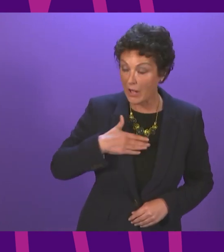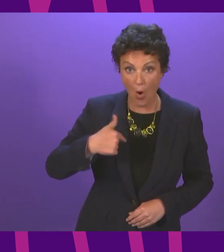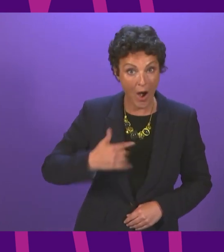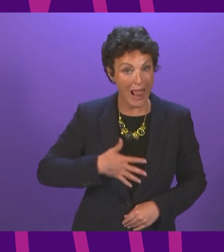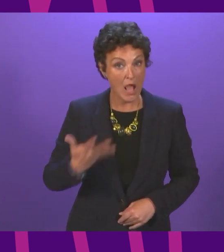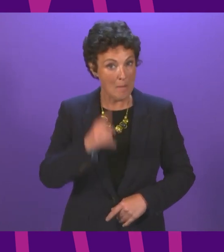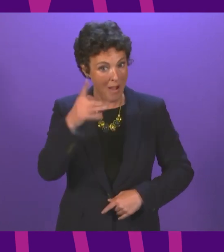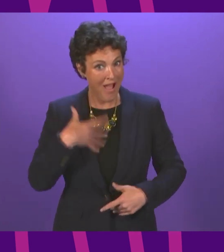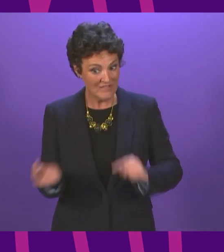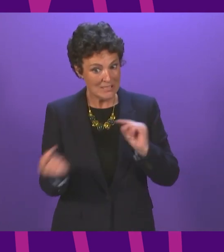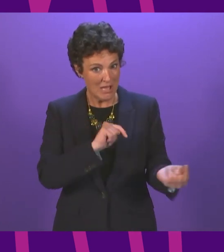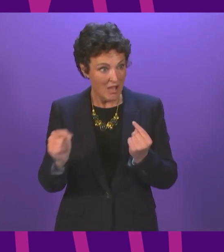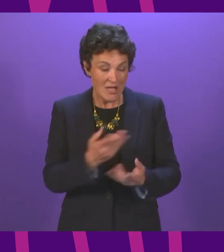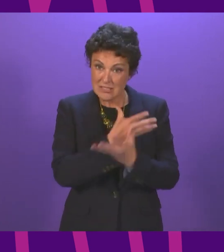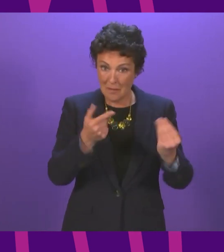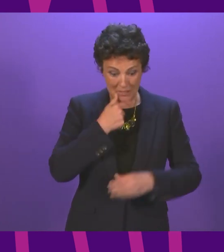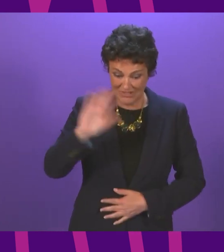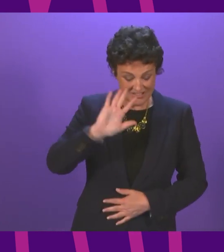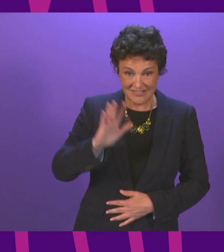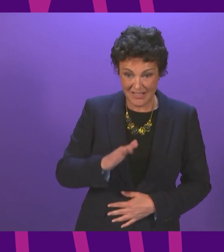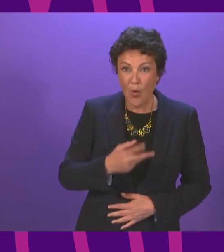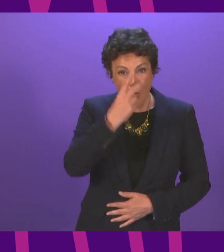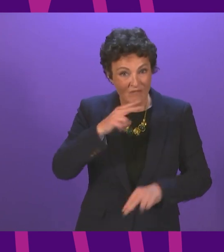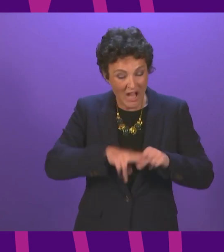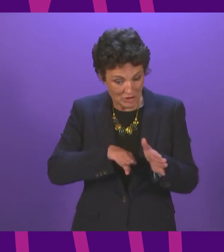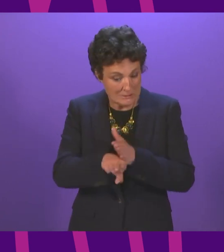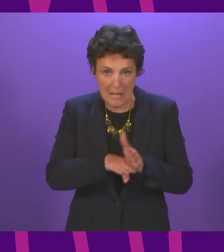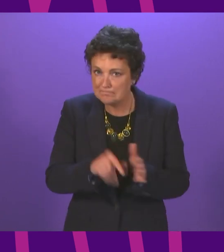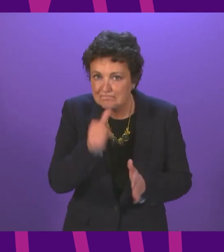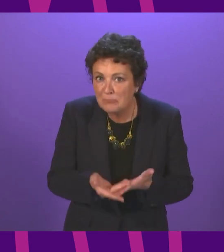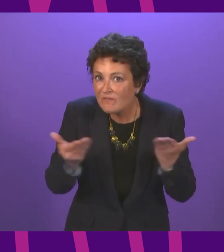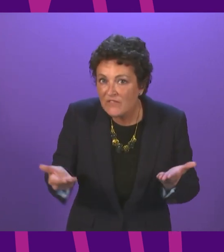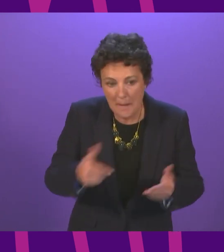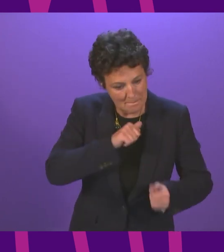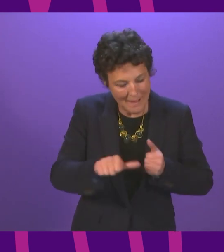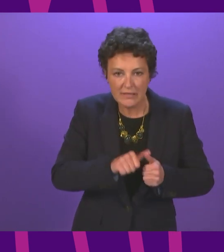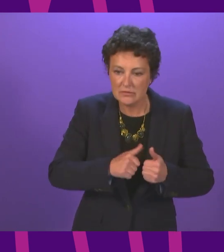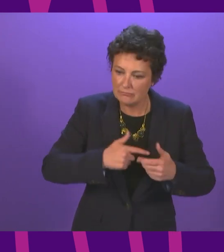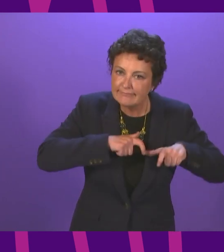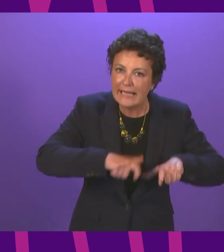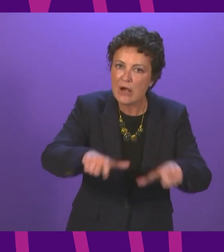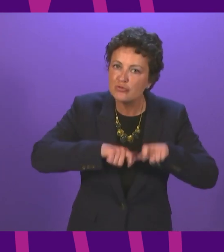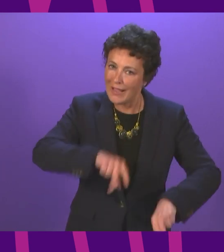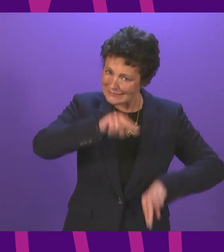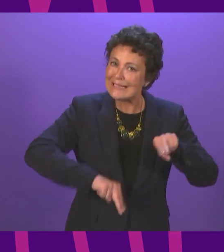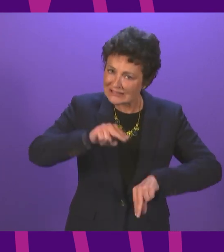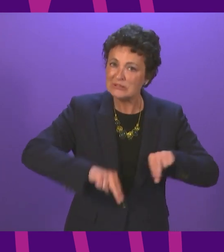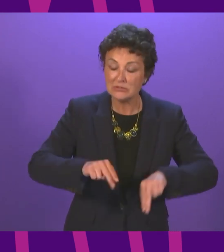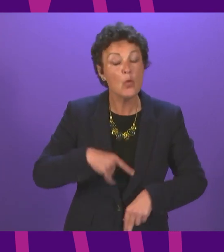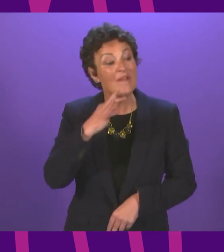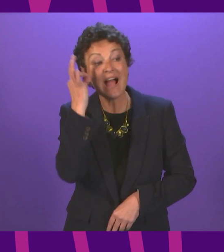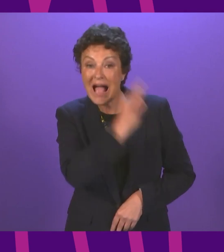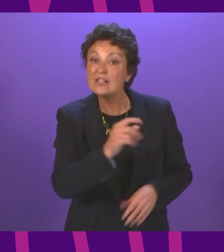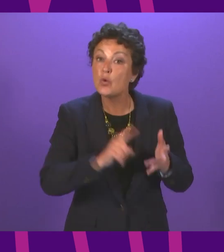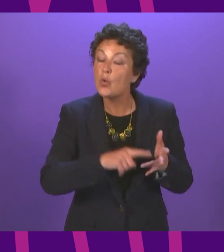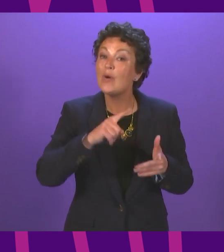exams and continuous assessment is in ensuring that we have that robust system. We've asked the OECD to do further